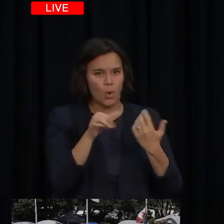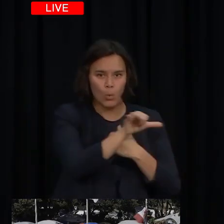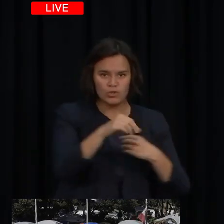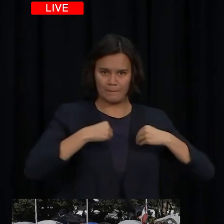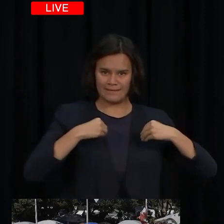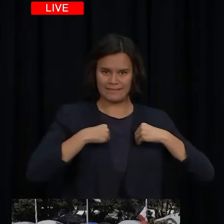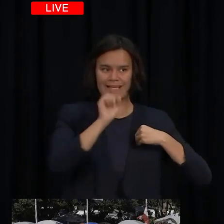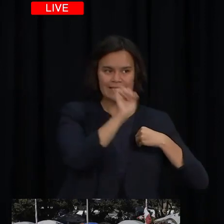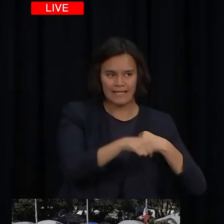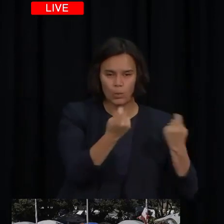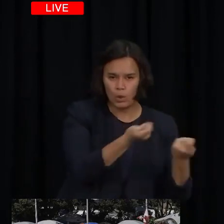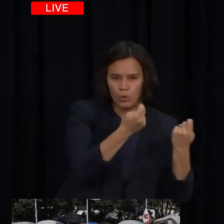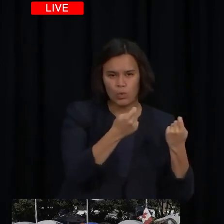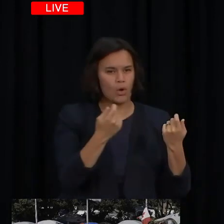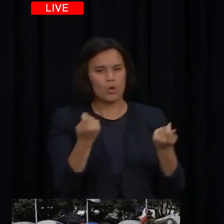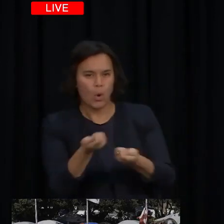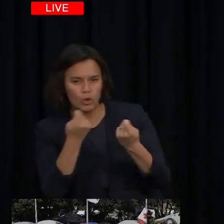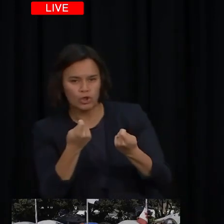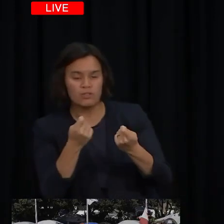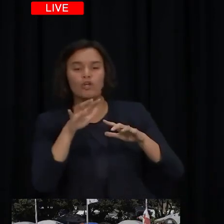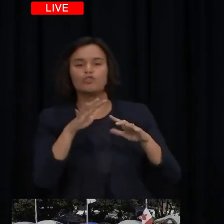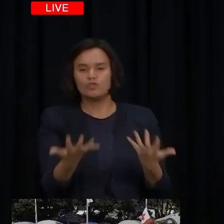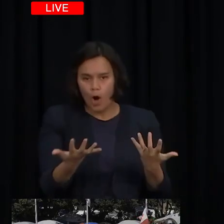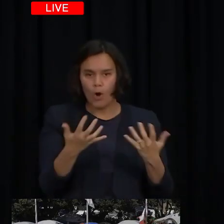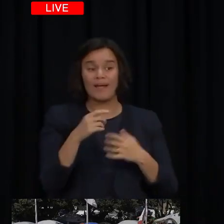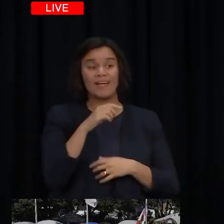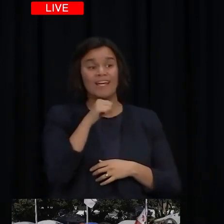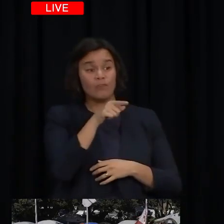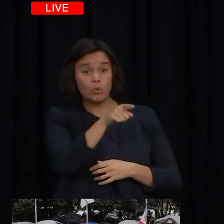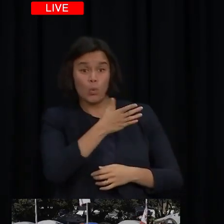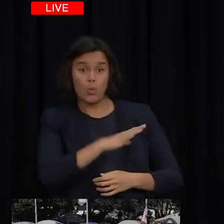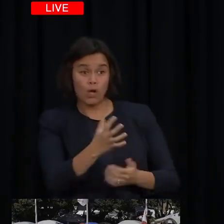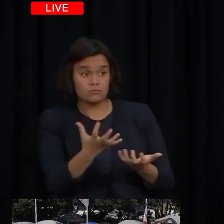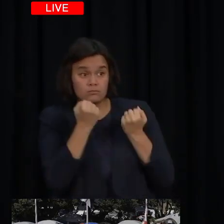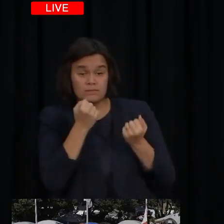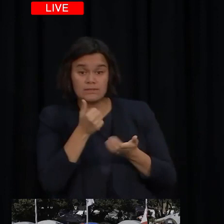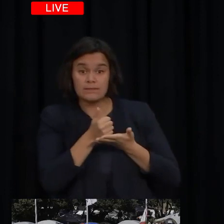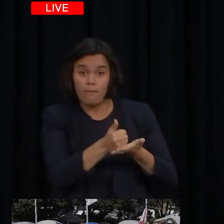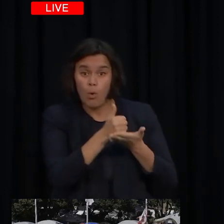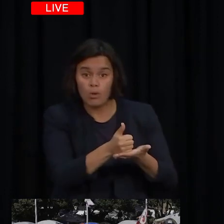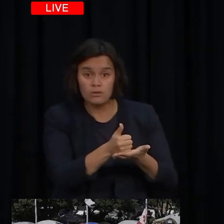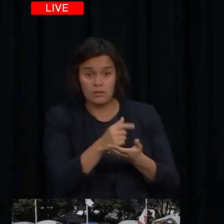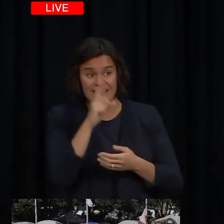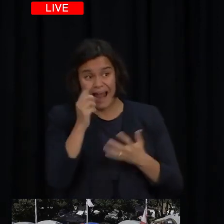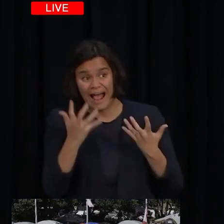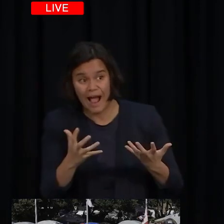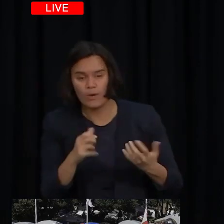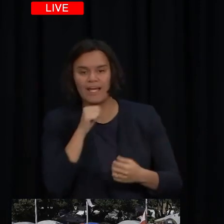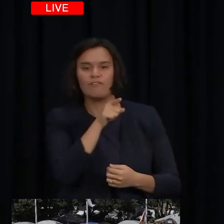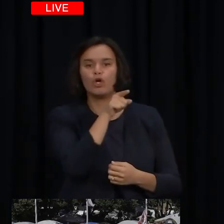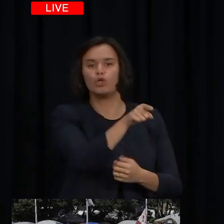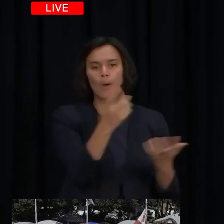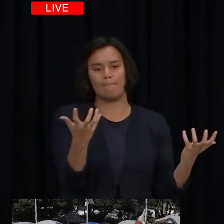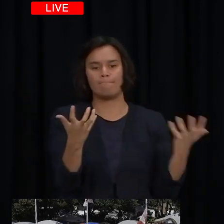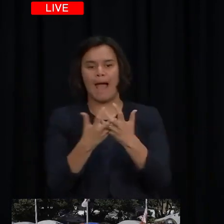support, we have decided to use a revenue drop figure that is higher than we previously had in place. There will be declarations required to